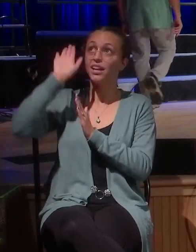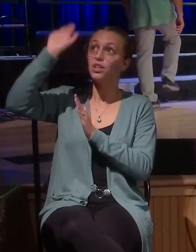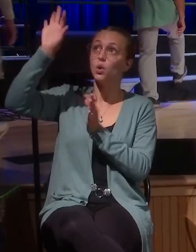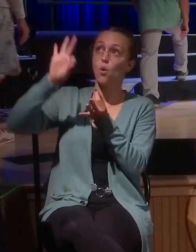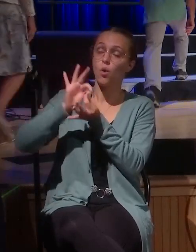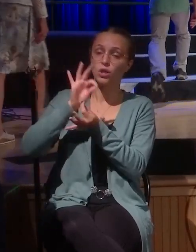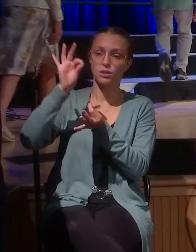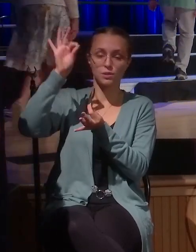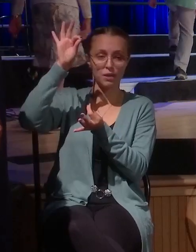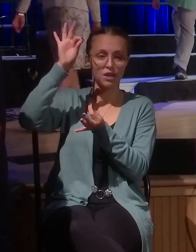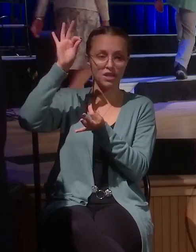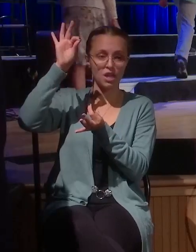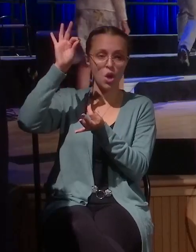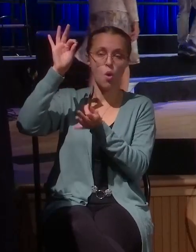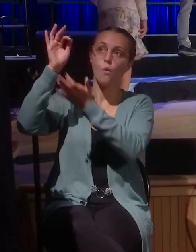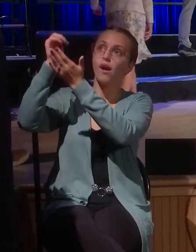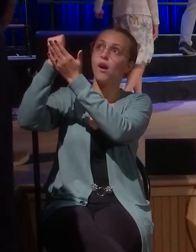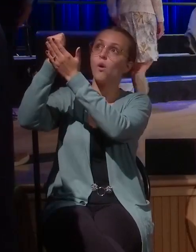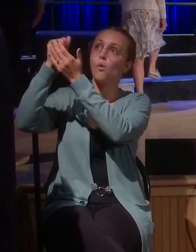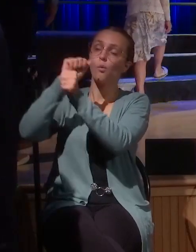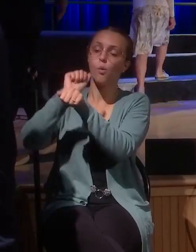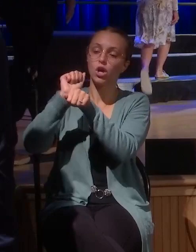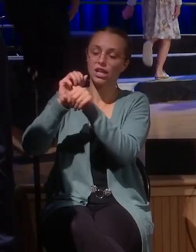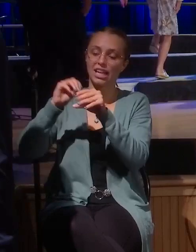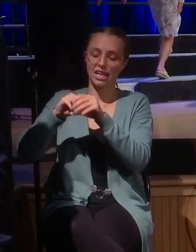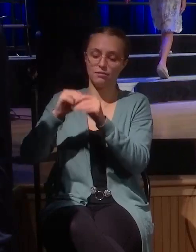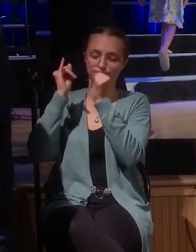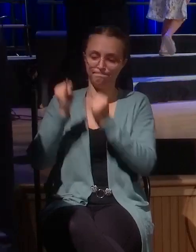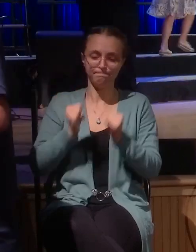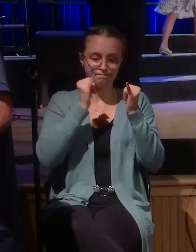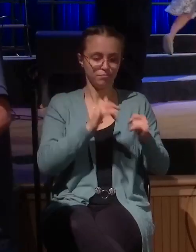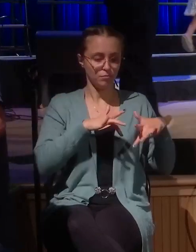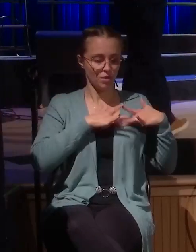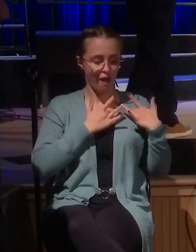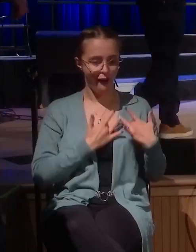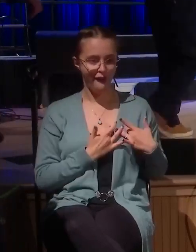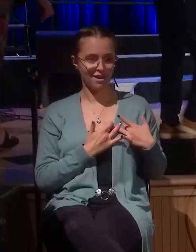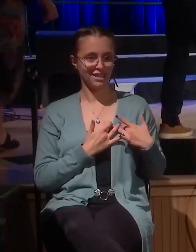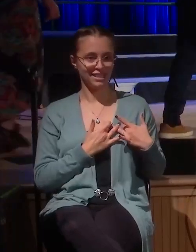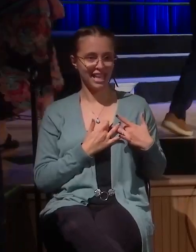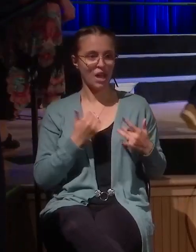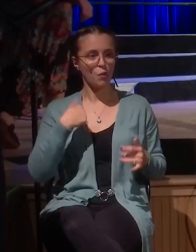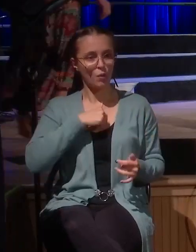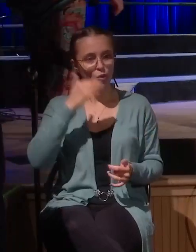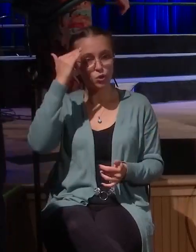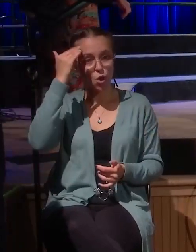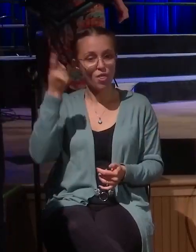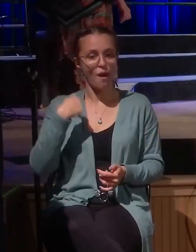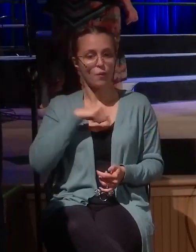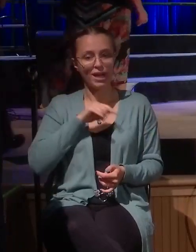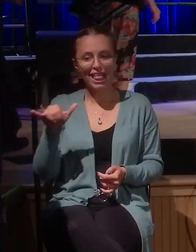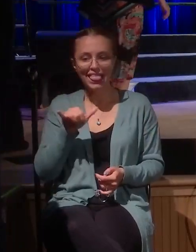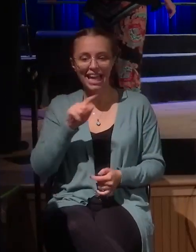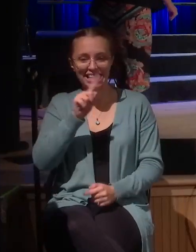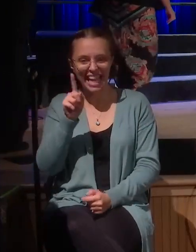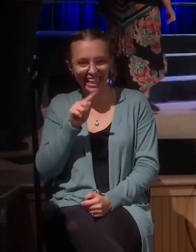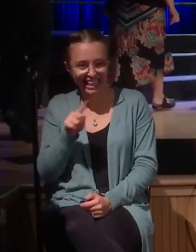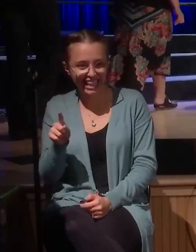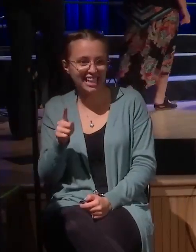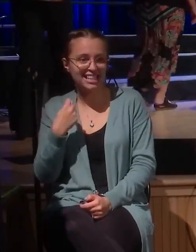today, that we would know you, Lord, that we would recognize that we are like Zacchaeus in so many ways, that we are away from you. God, we do not